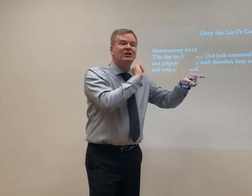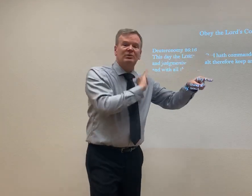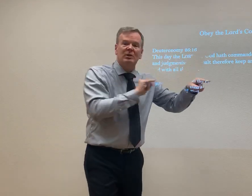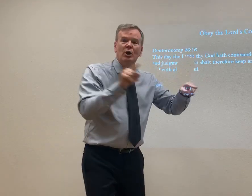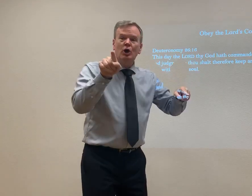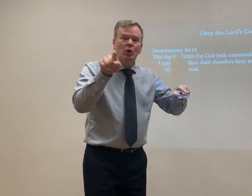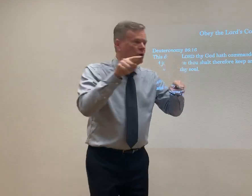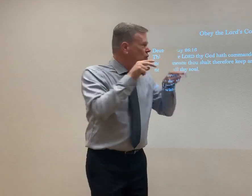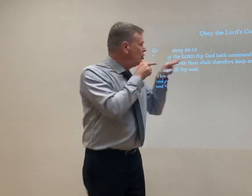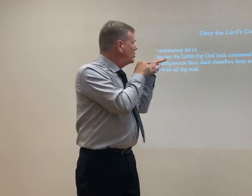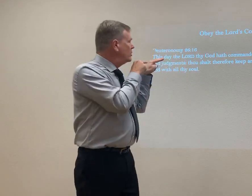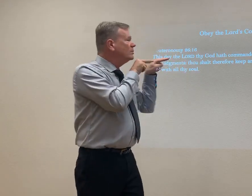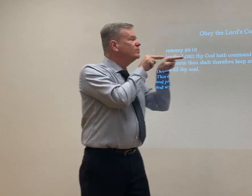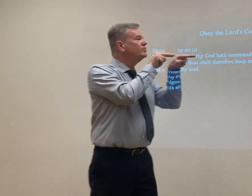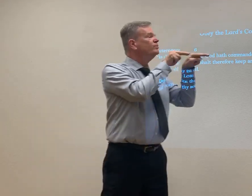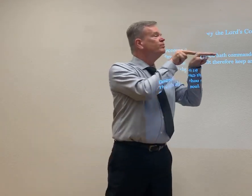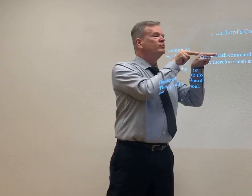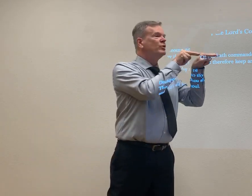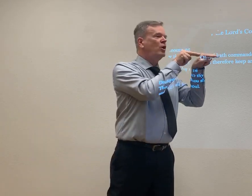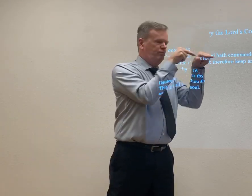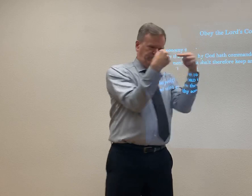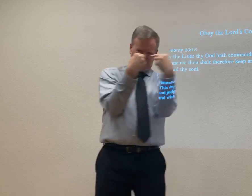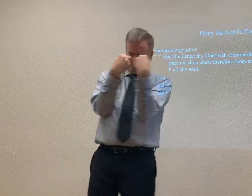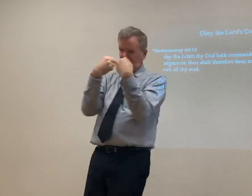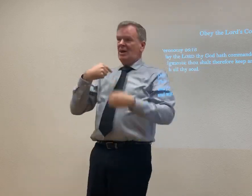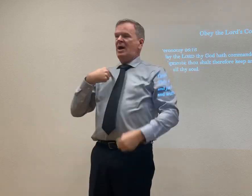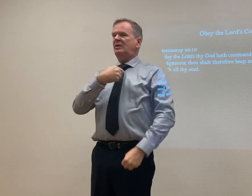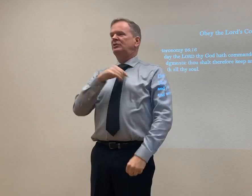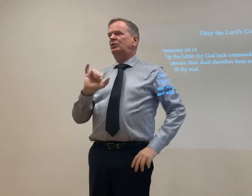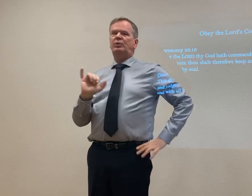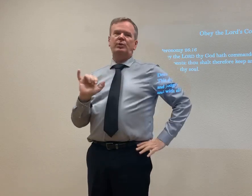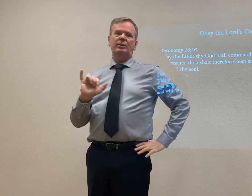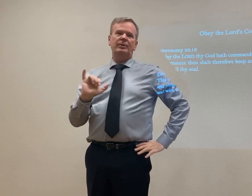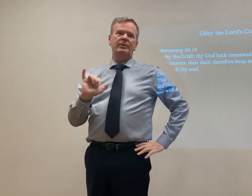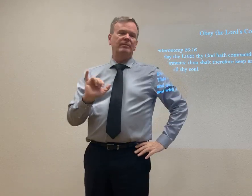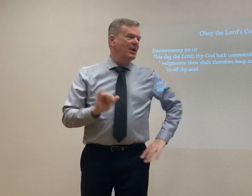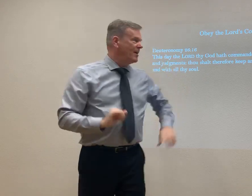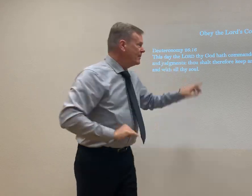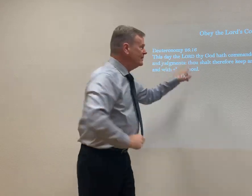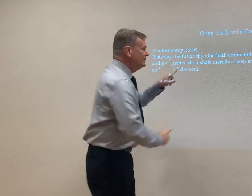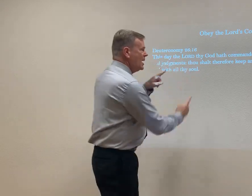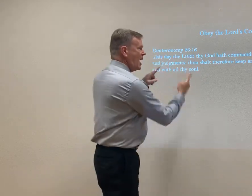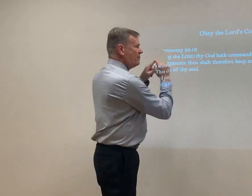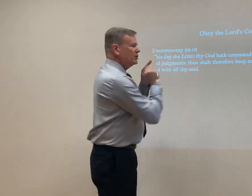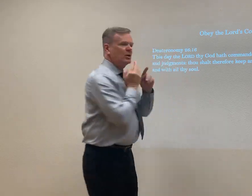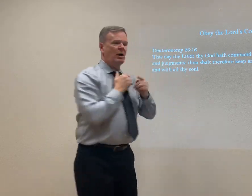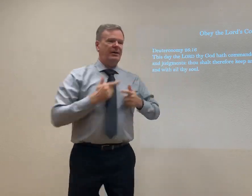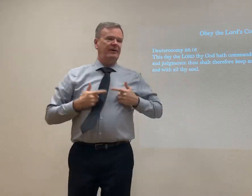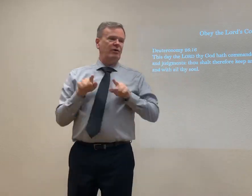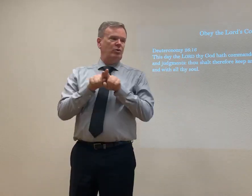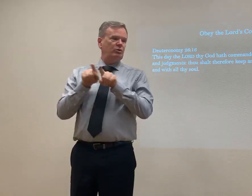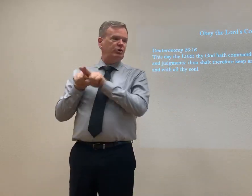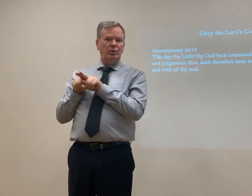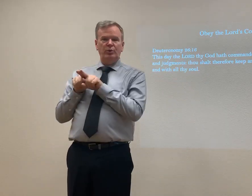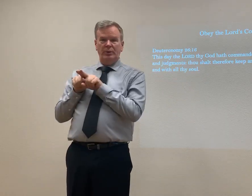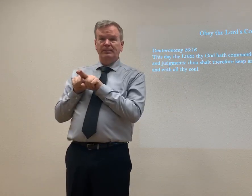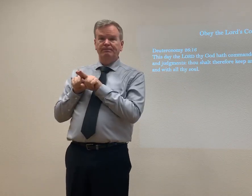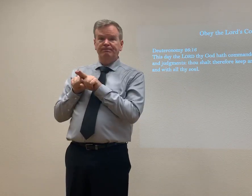This is written to the children of Israel. We can't just say, oh, hey, they need to do this. This applies to us as well. This applies to our